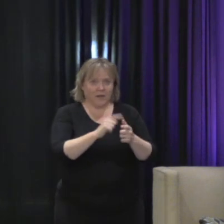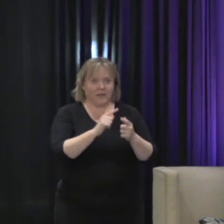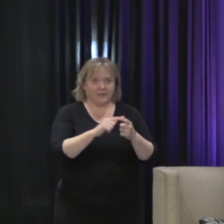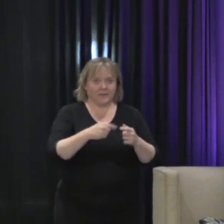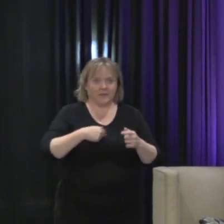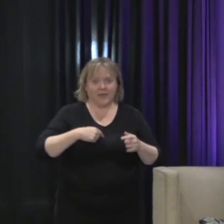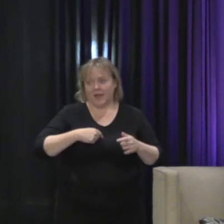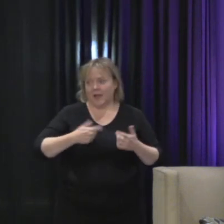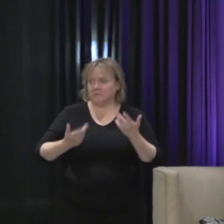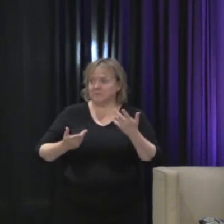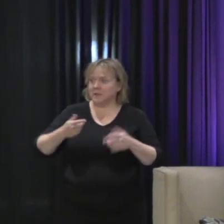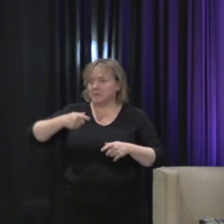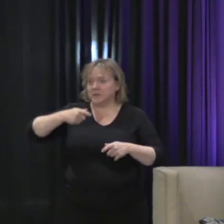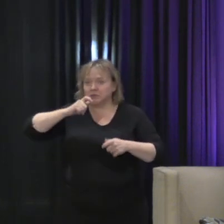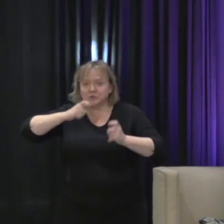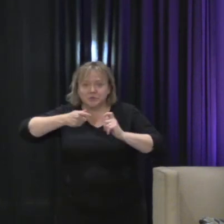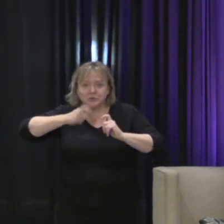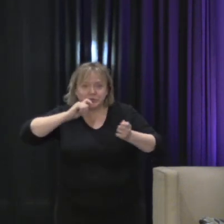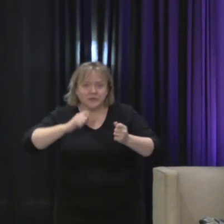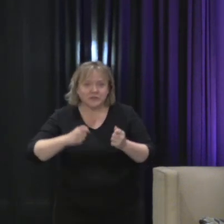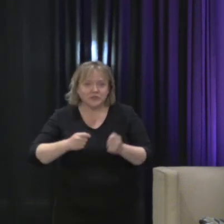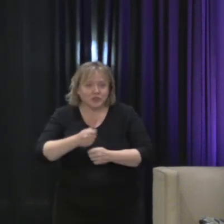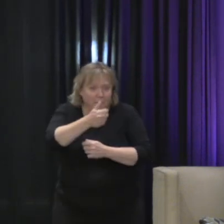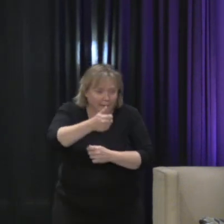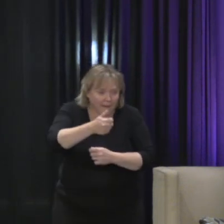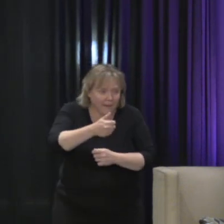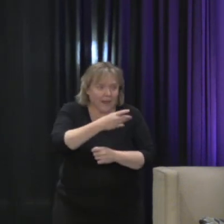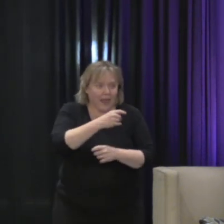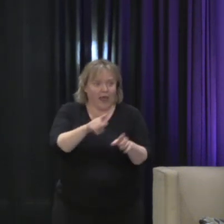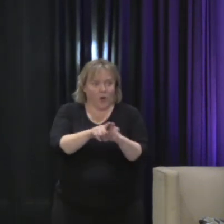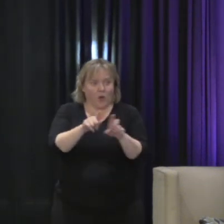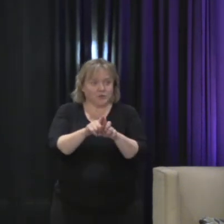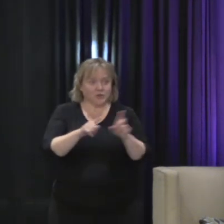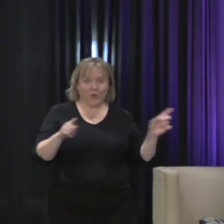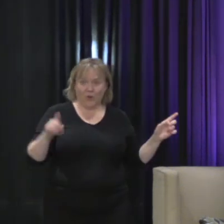champagne and there will be more Carrie.